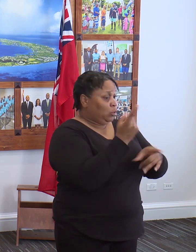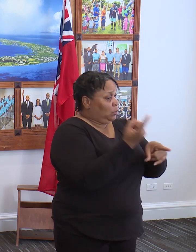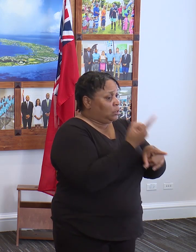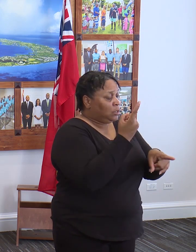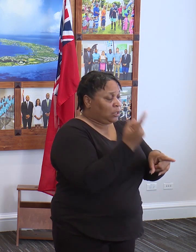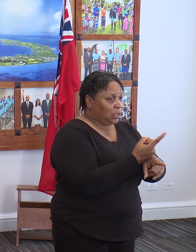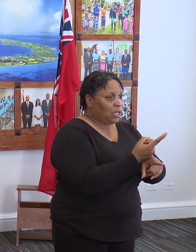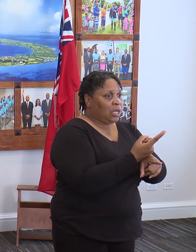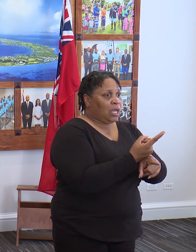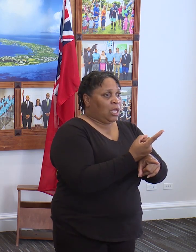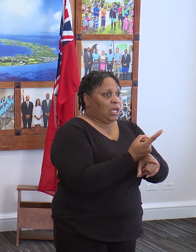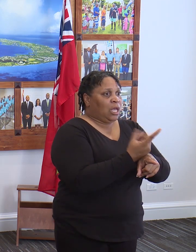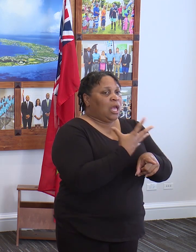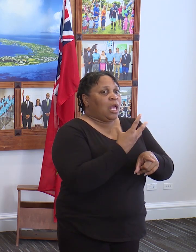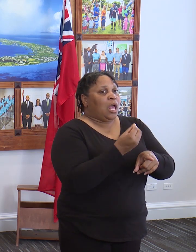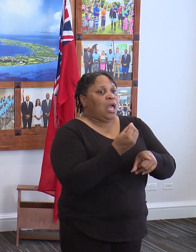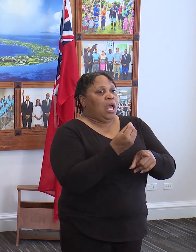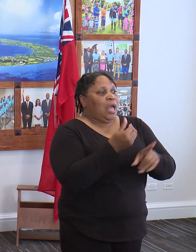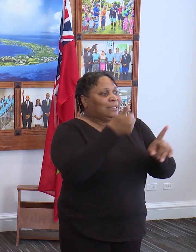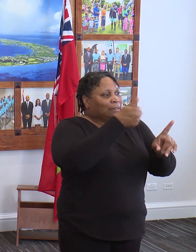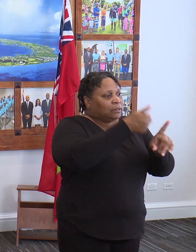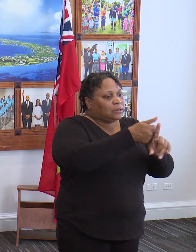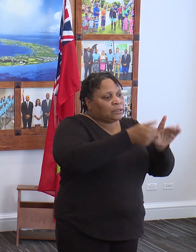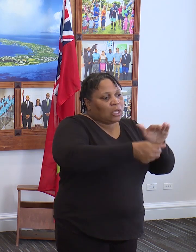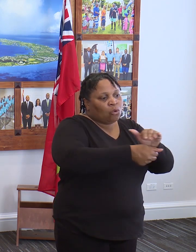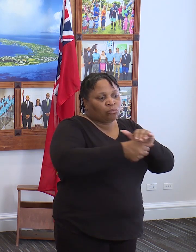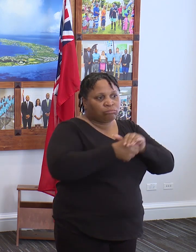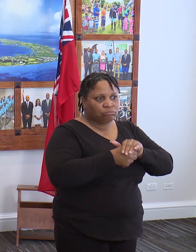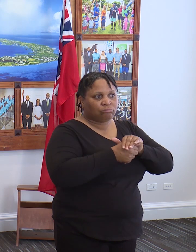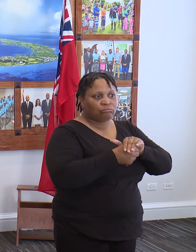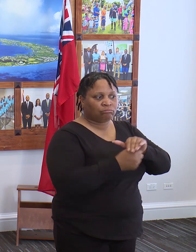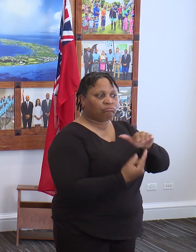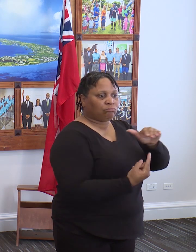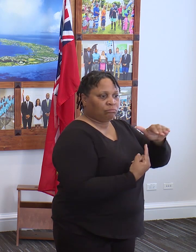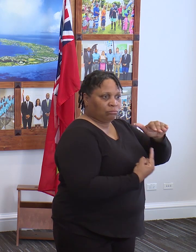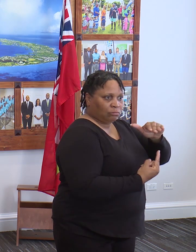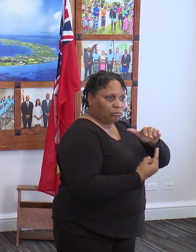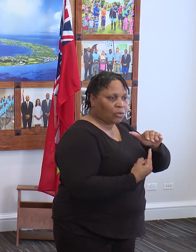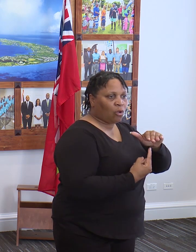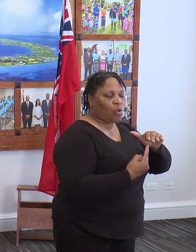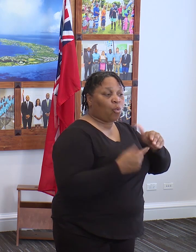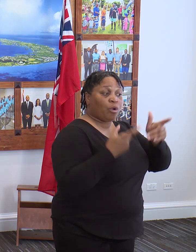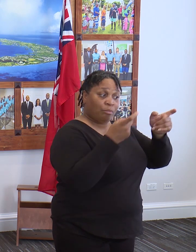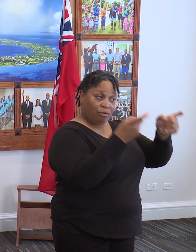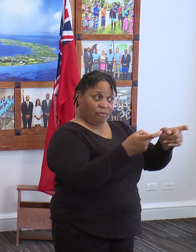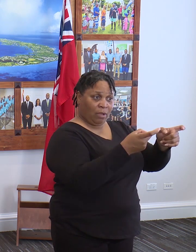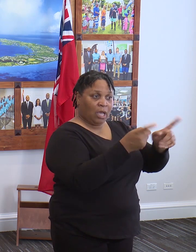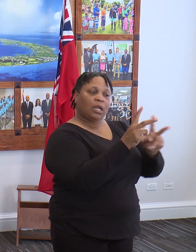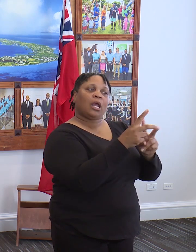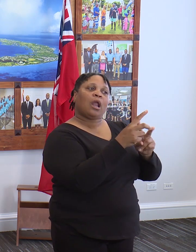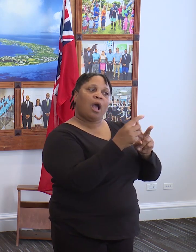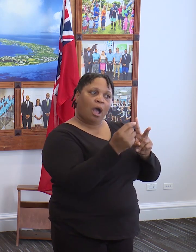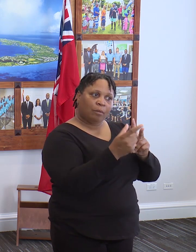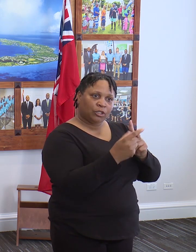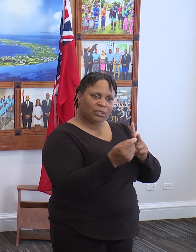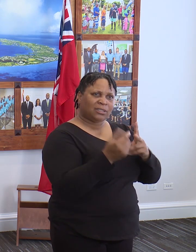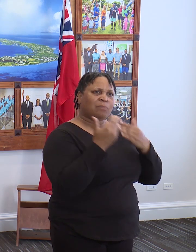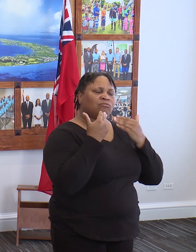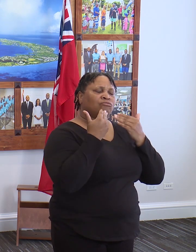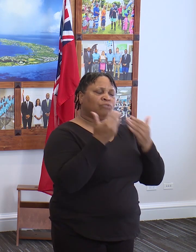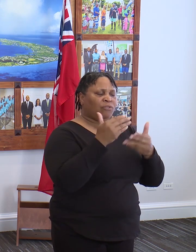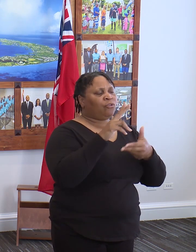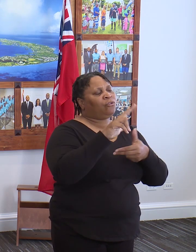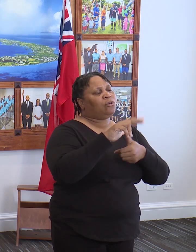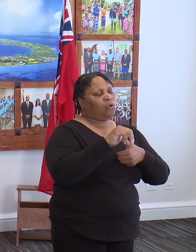and have an effective self-quarantine for those particular persons, we are providing that particular option. And I'm grateful for